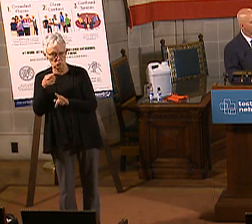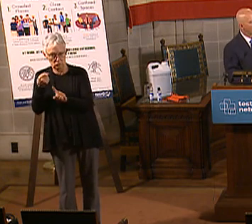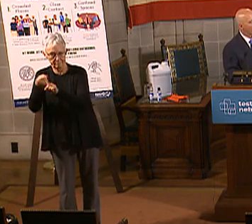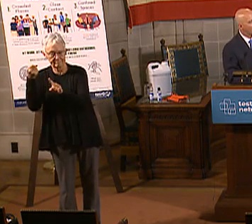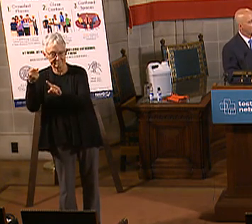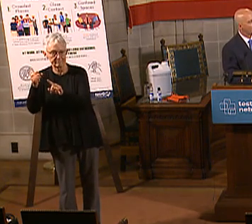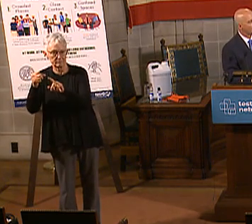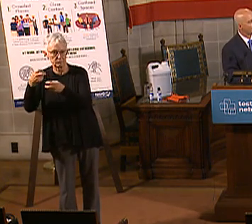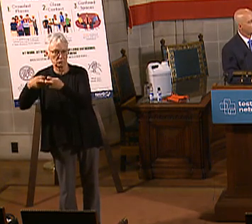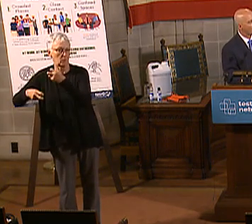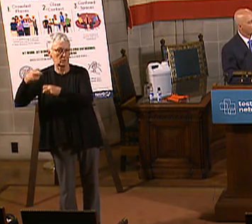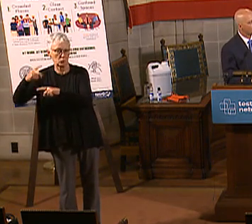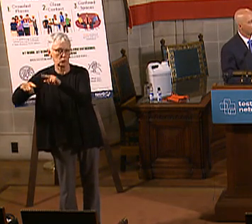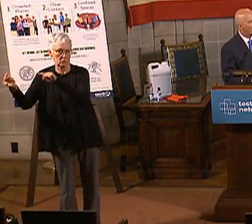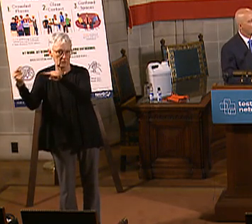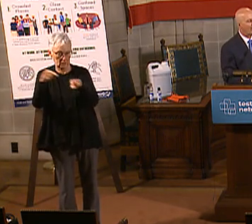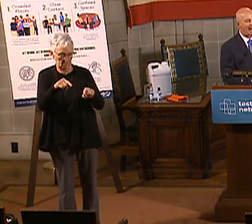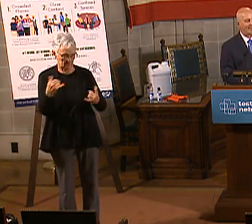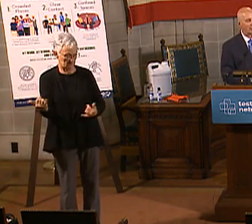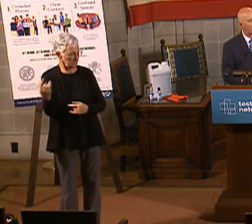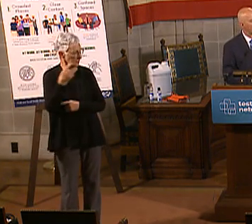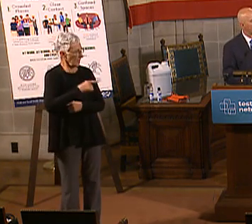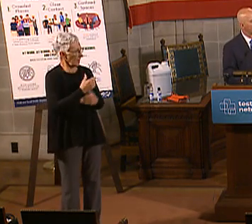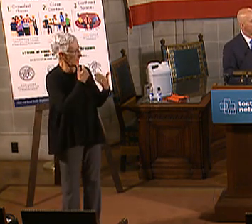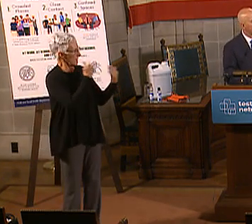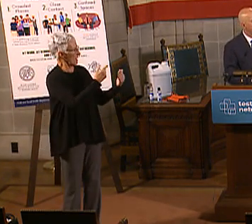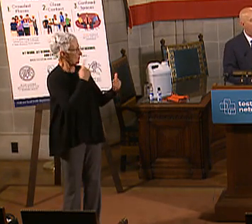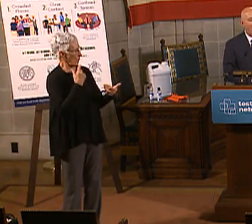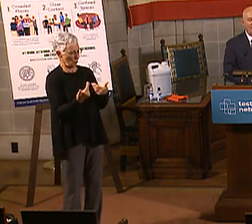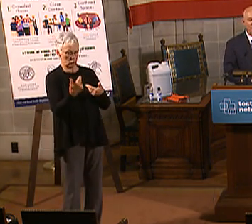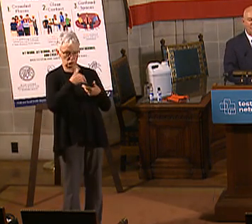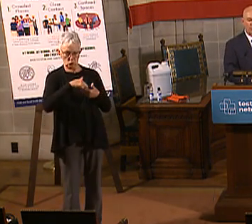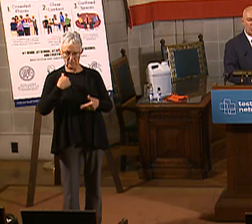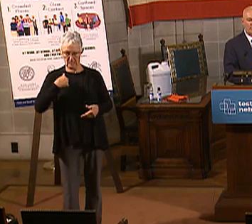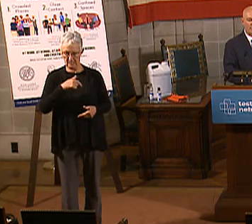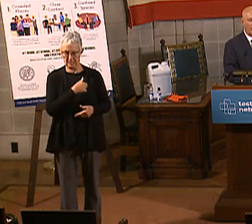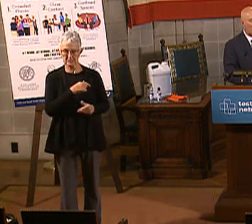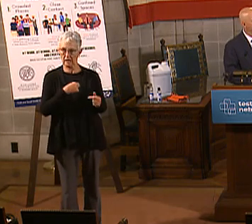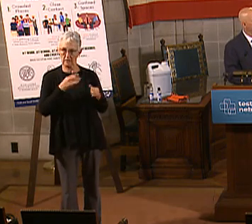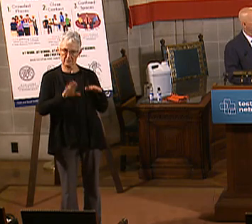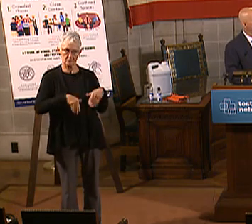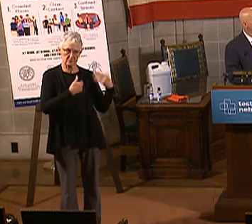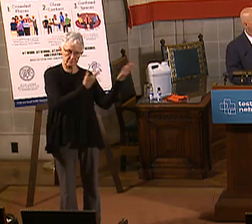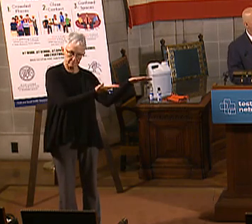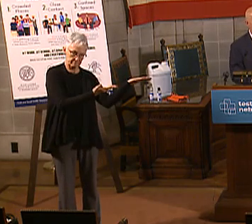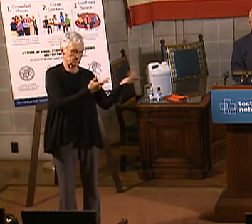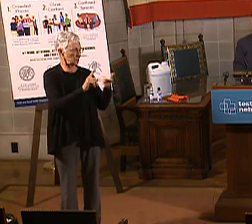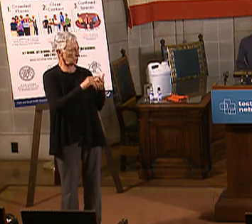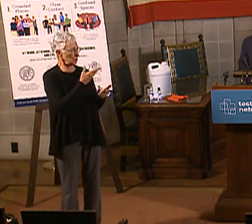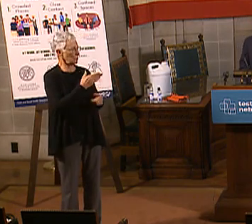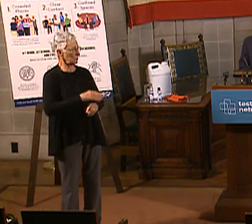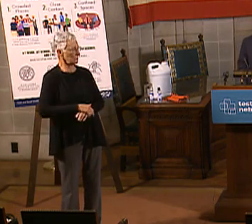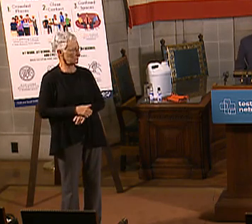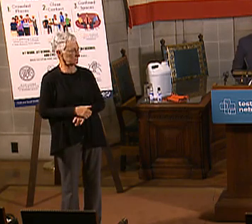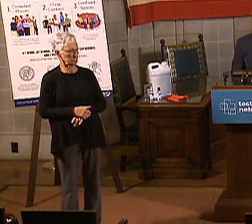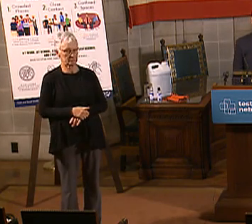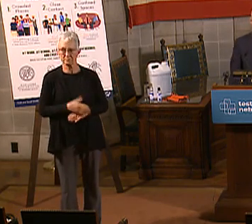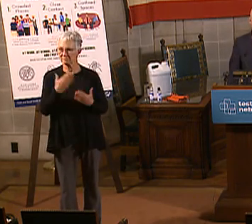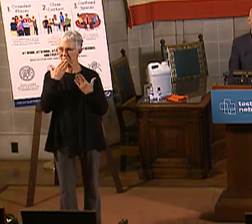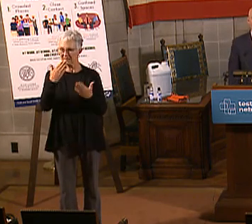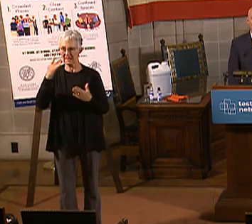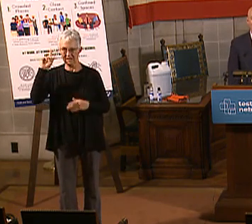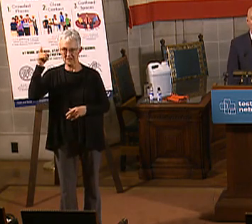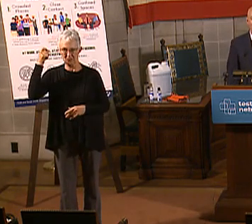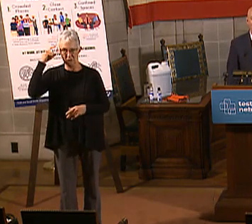Administrator Verma, thank you very much for joining us. It's an honor to have you here. We're really excited. I'm going to turn over the program to you. Thank you, Governor